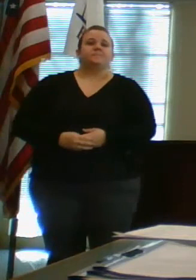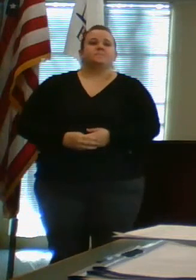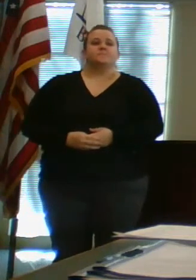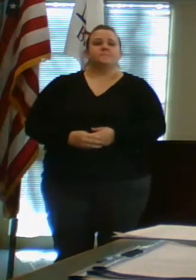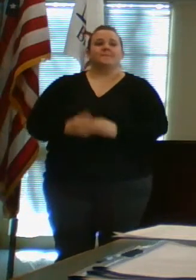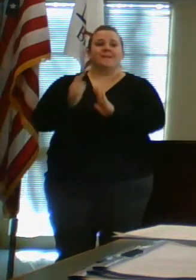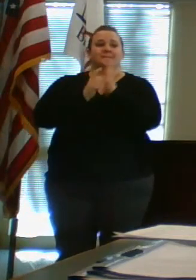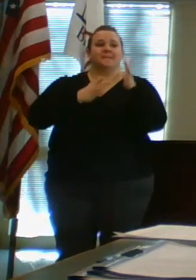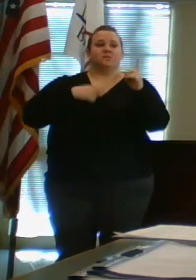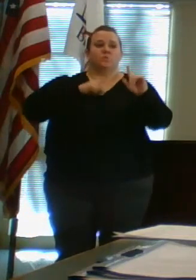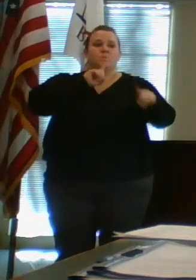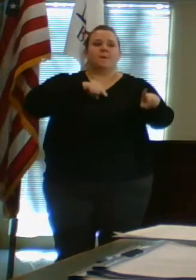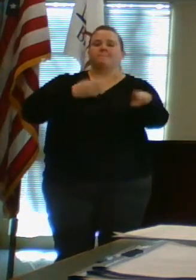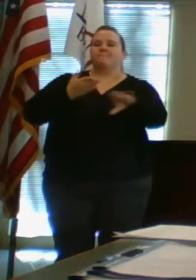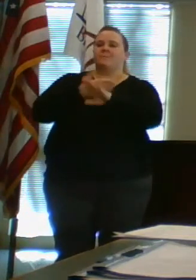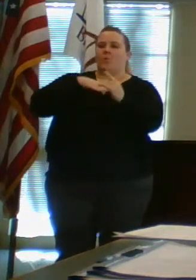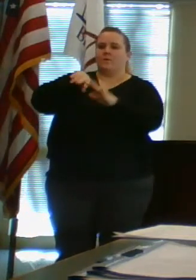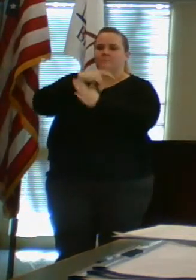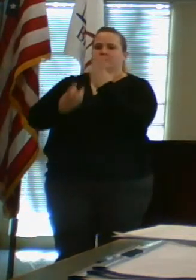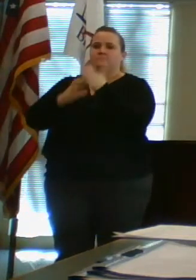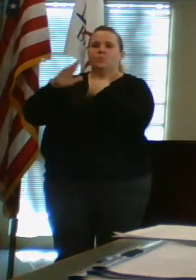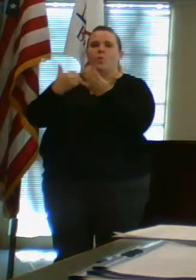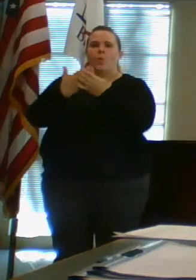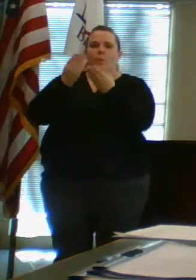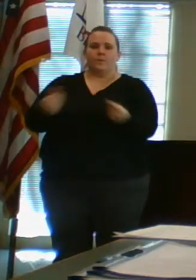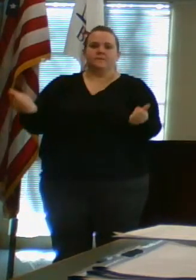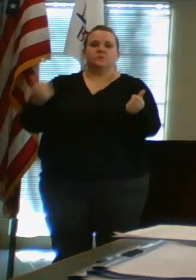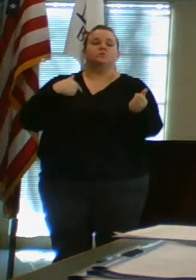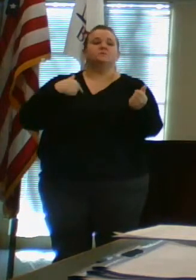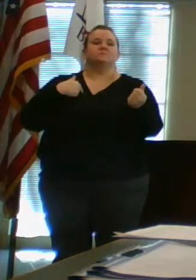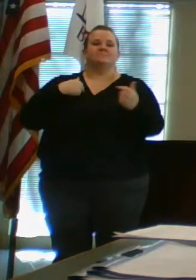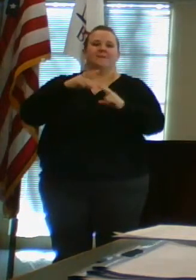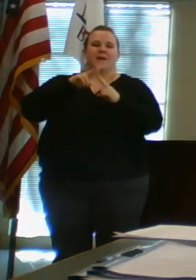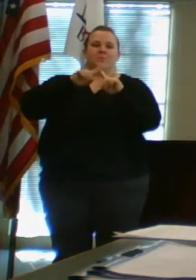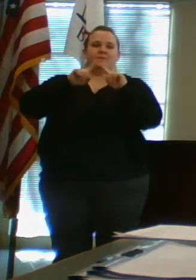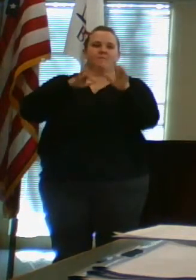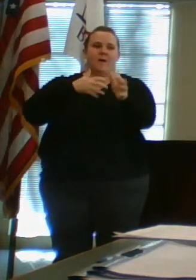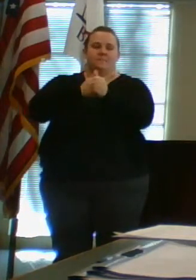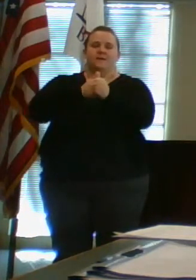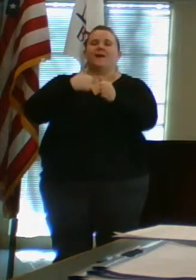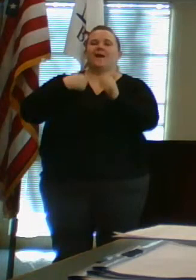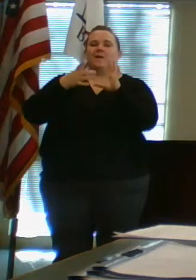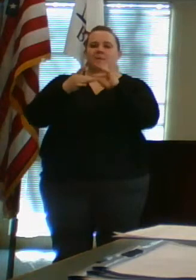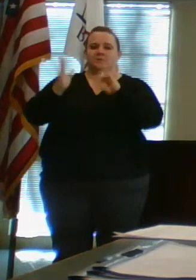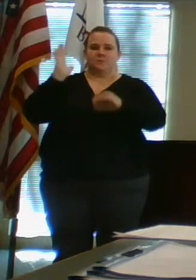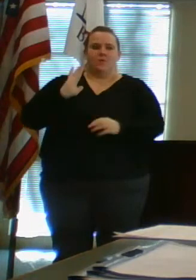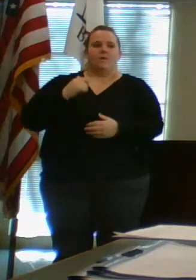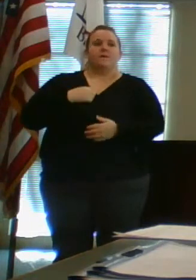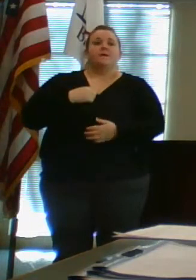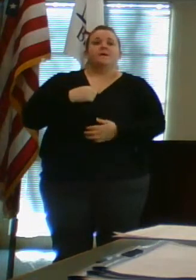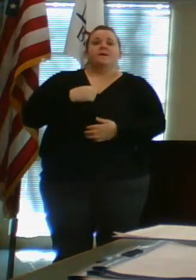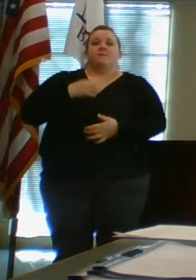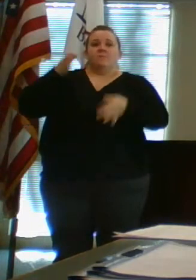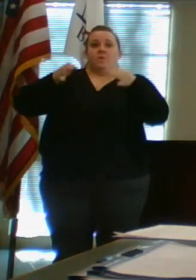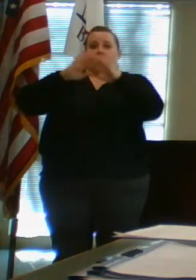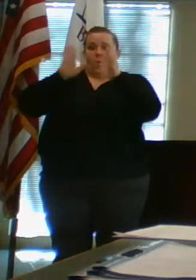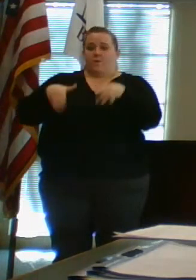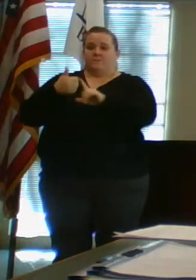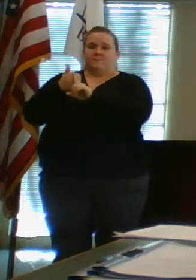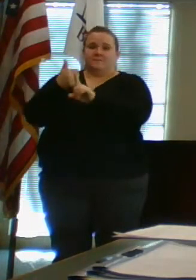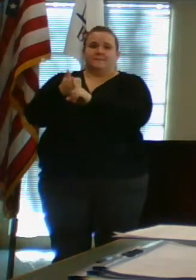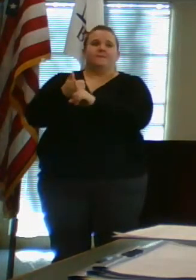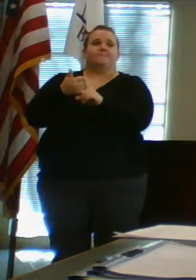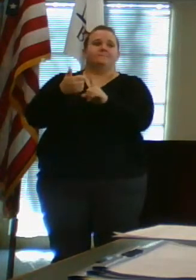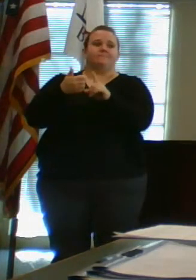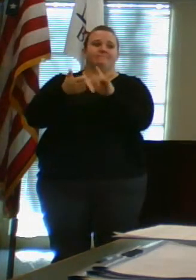Solicitor report. Before jumping into the resolutions, a couple of updates. As I mentioned earlier, the courthouse has been operating